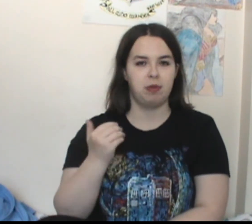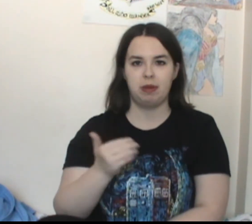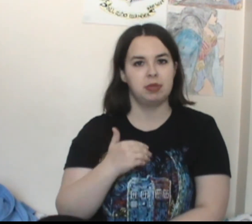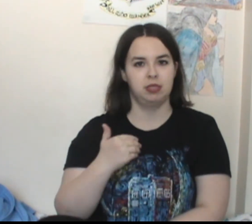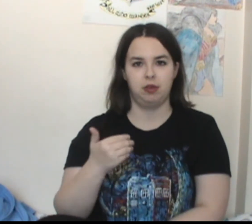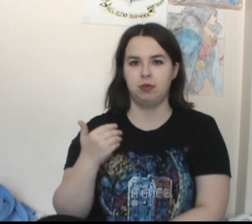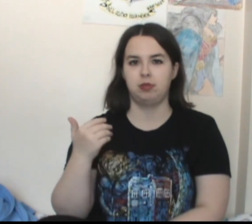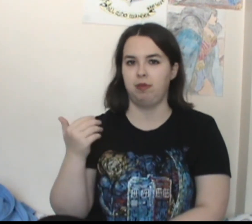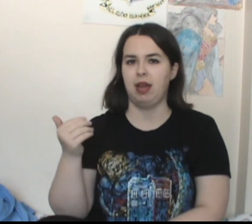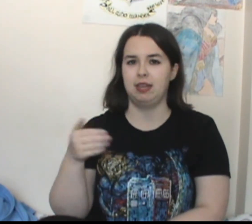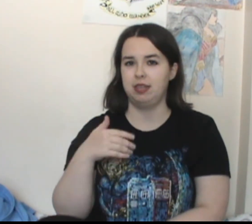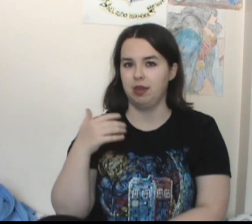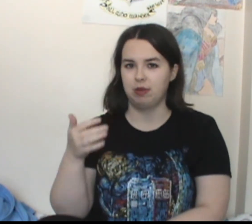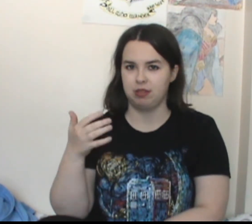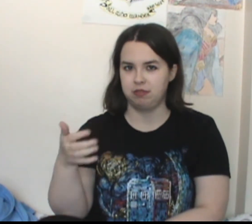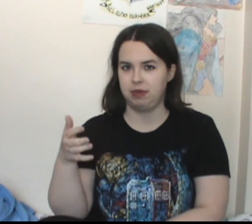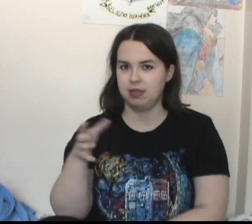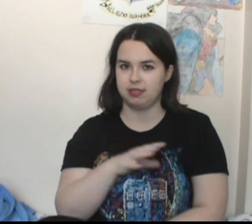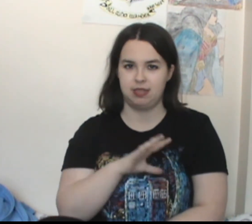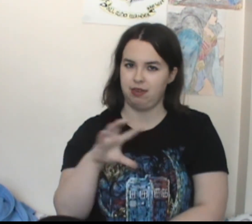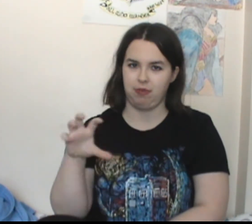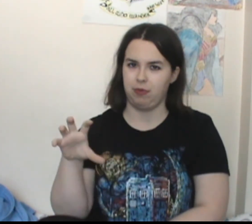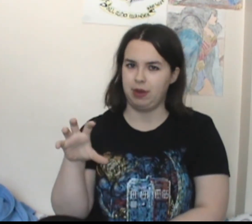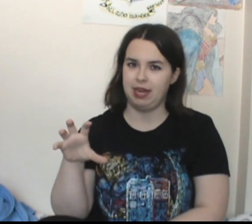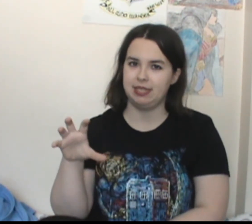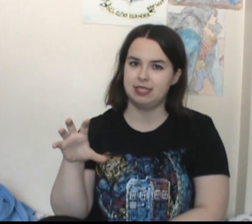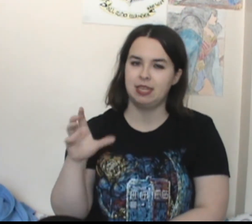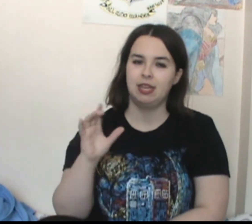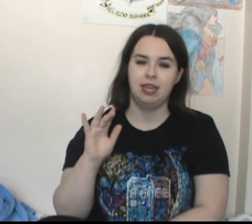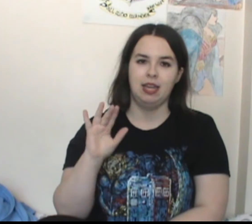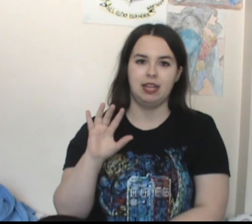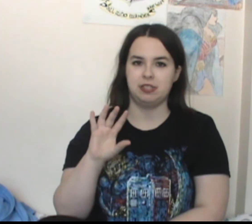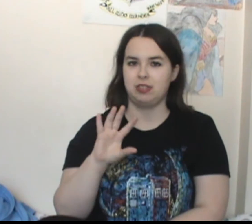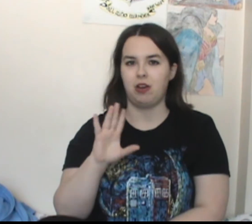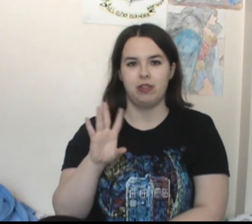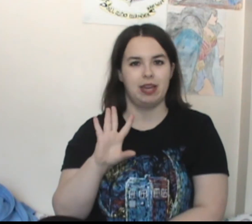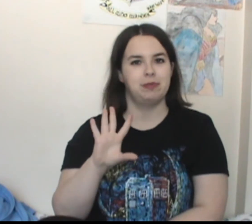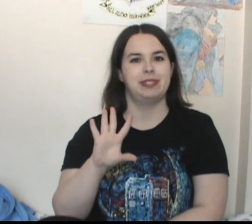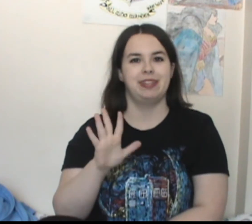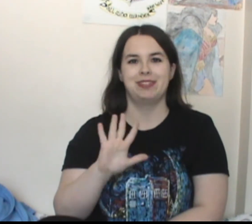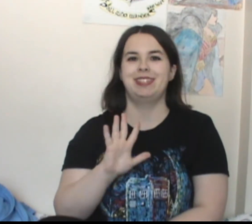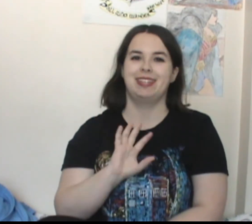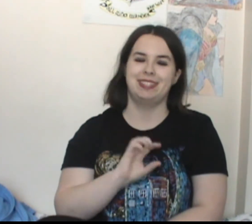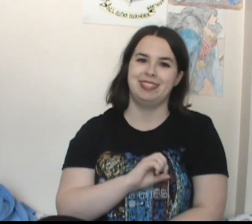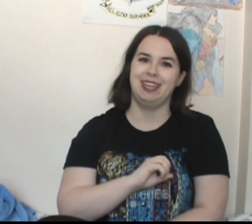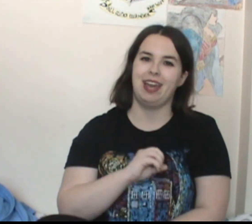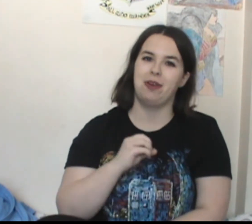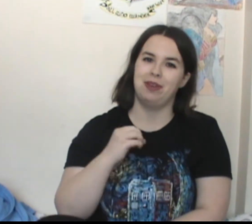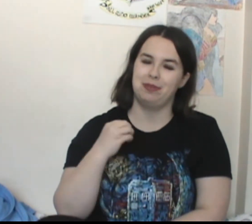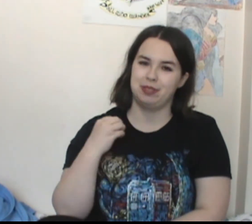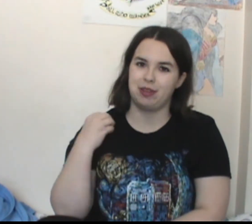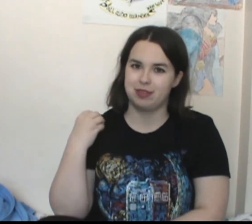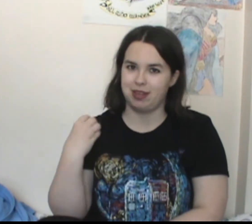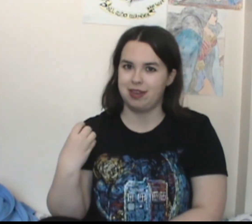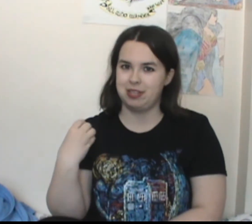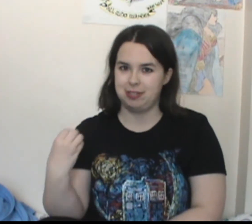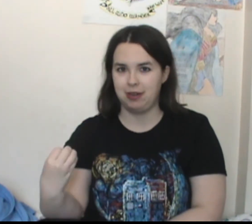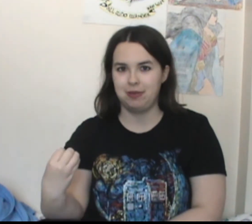members of the crew sort of had to deal with those fears in different ways. And just all that was interesting to see how it was all done and shown.